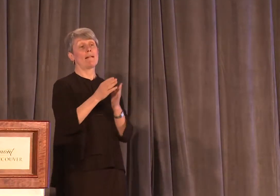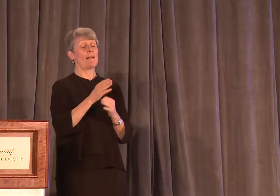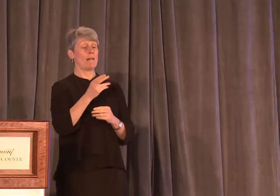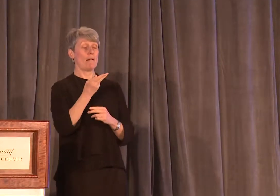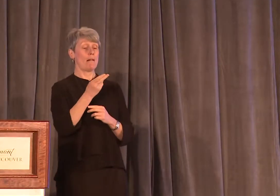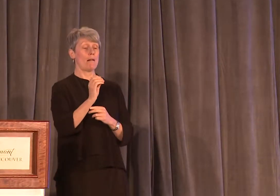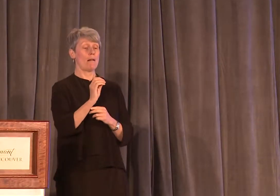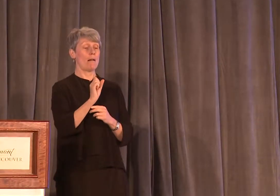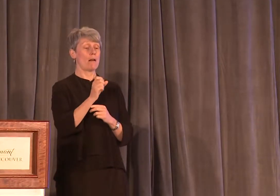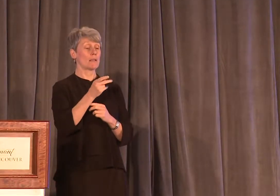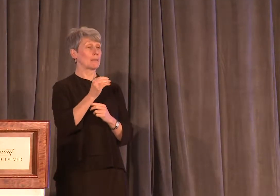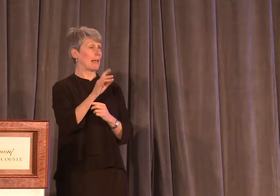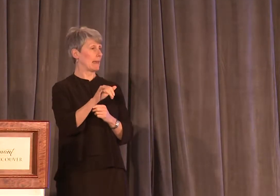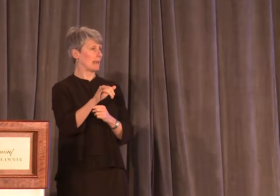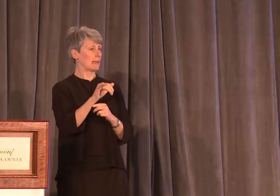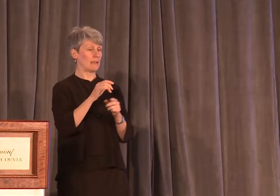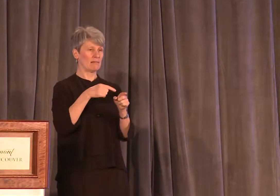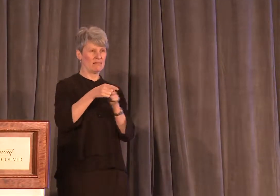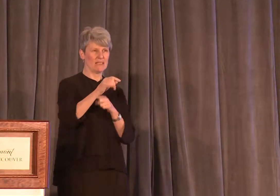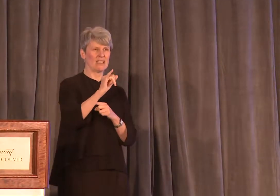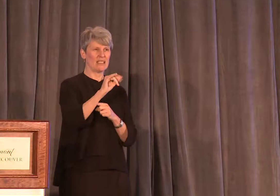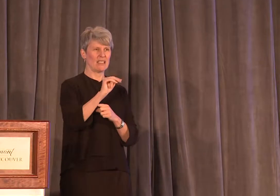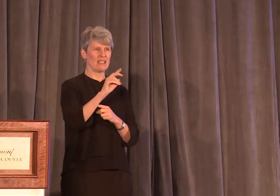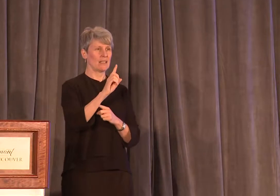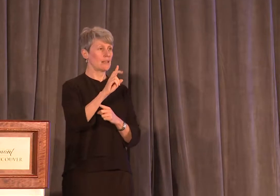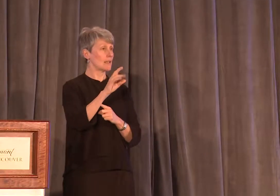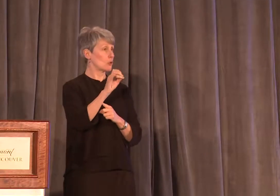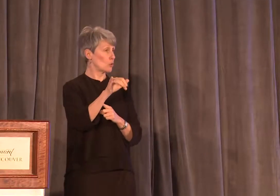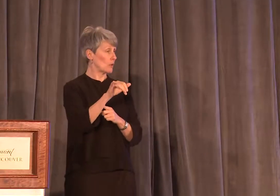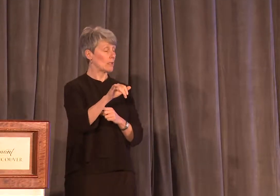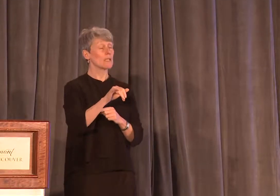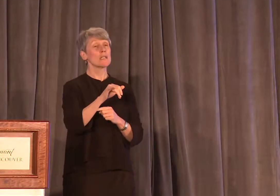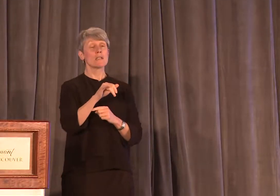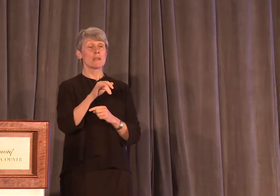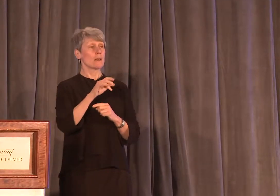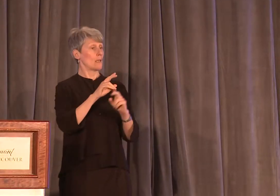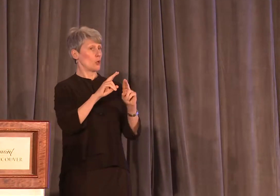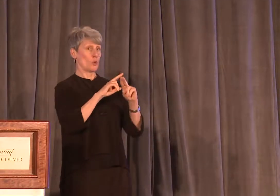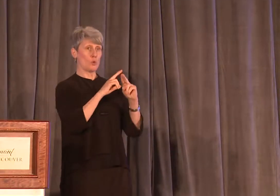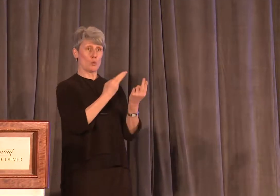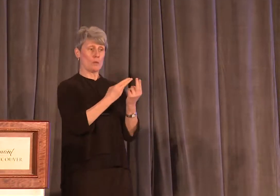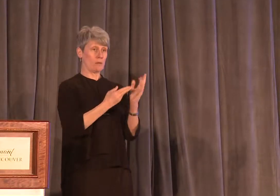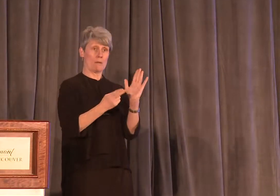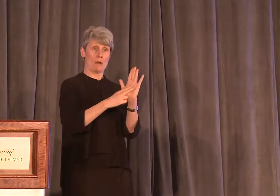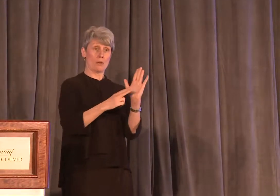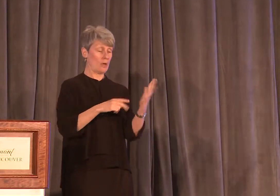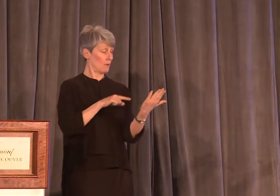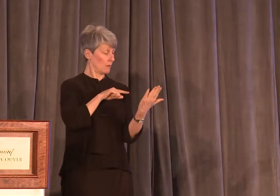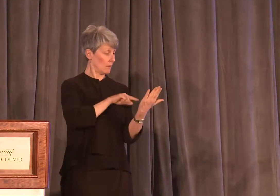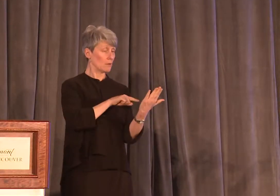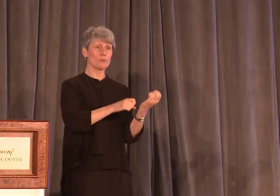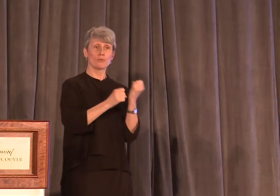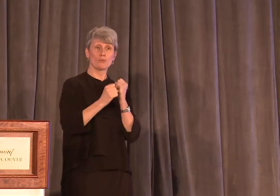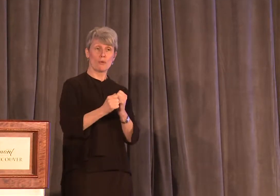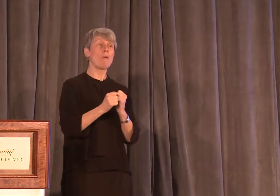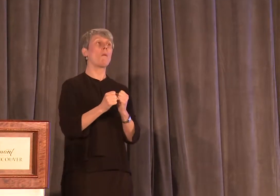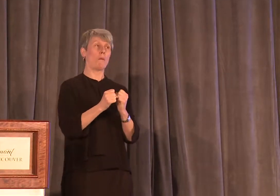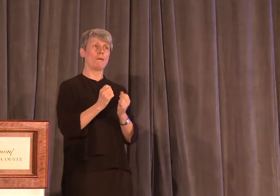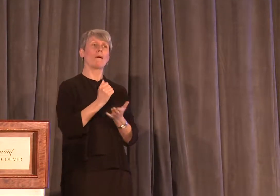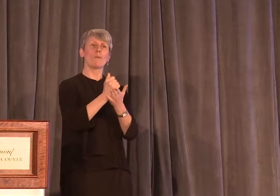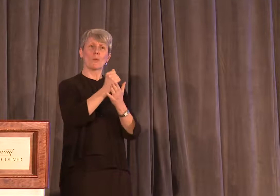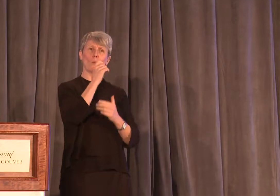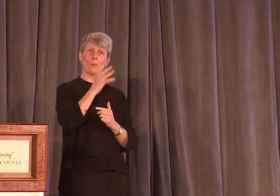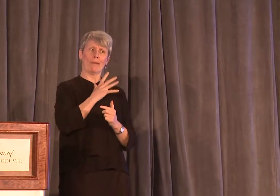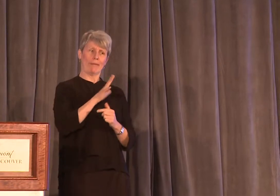the hospitality industry. Because we know that a strong collective agreement can improve the lives of